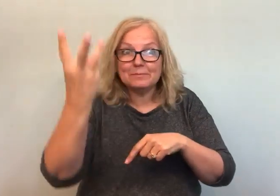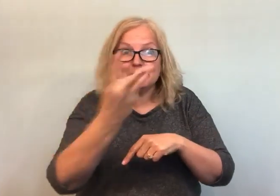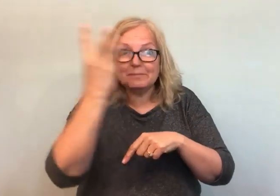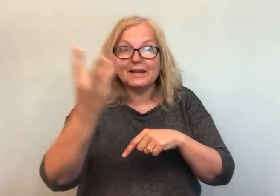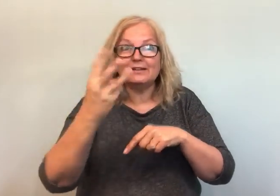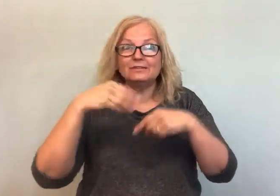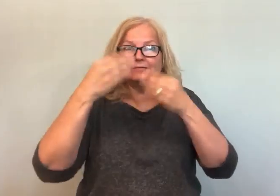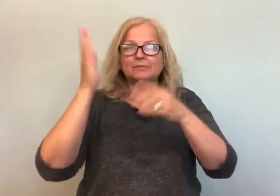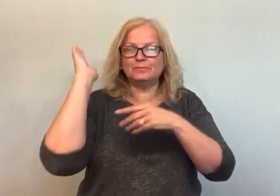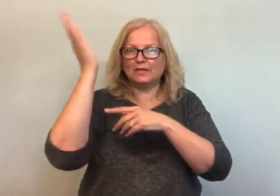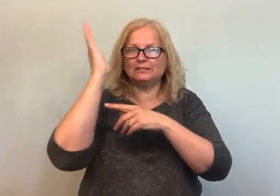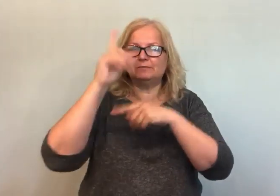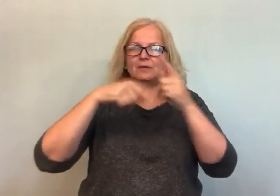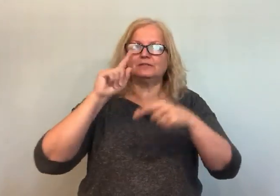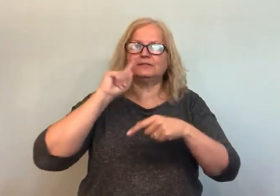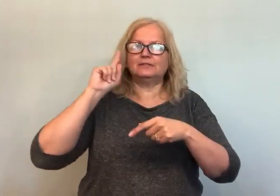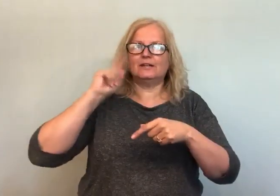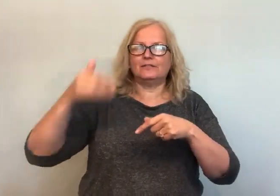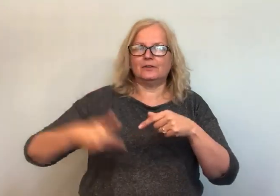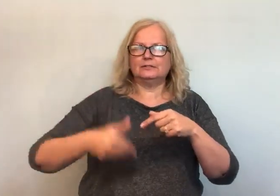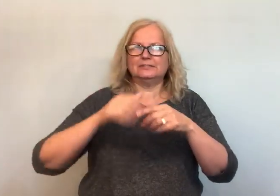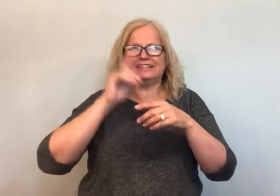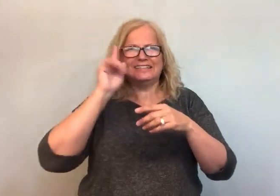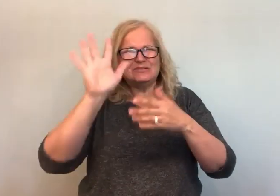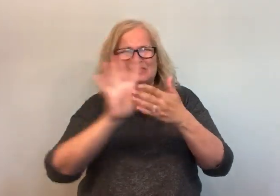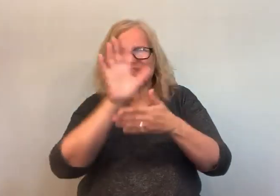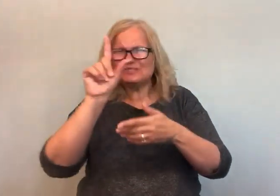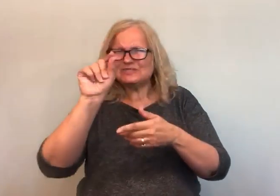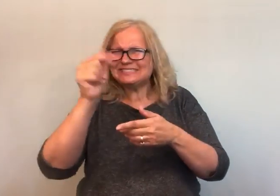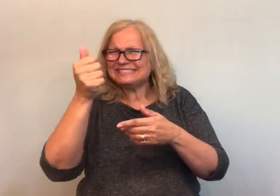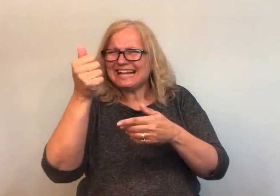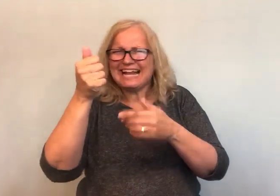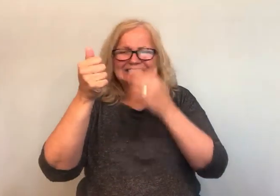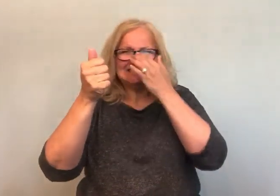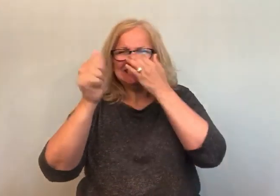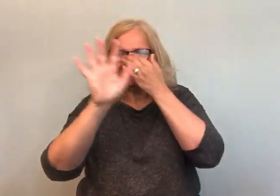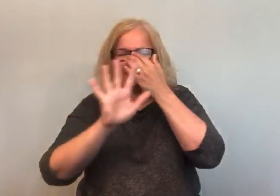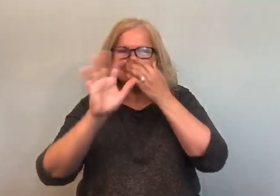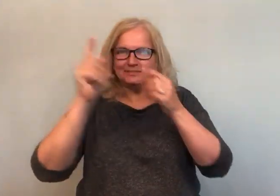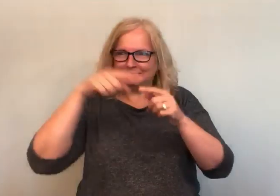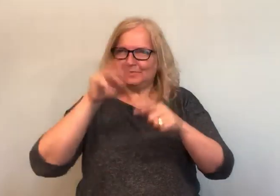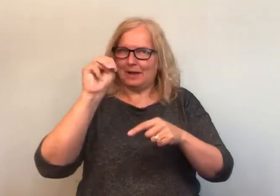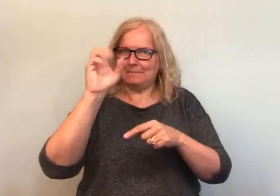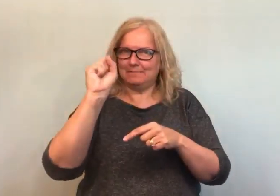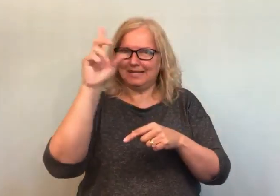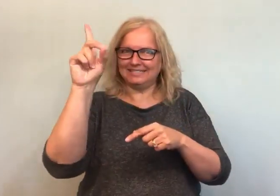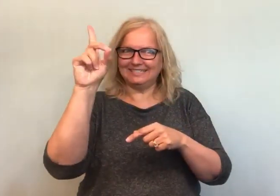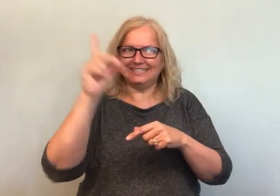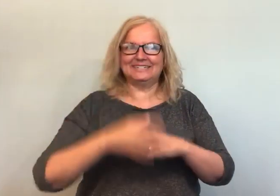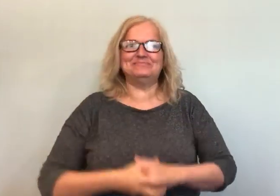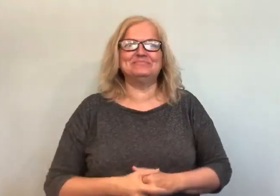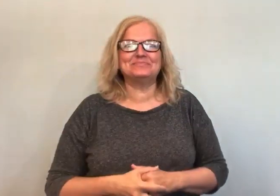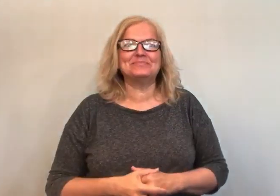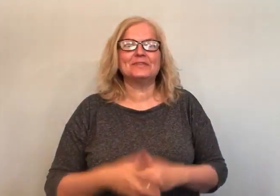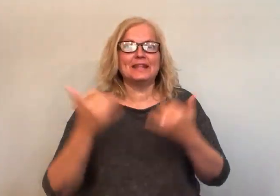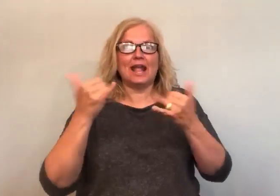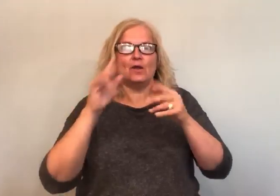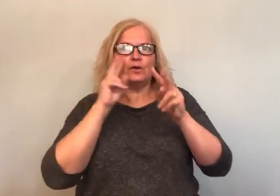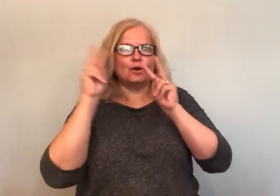Ella actually came to Winnipeg, I believe in about 2010 or around there, to provide a Deafhood presentation at the Manitoba School for